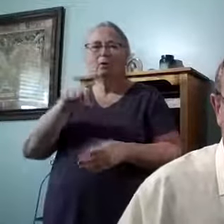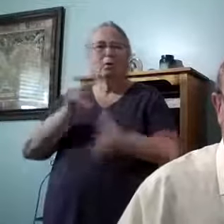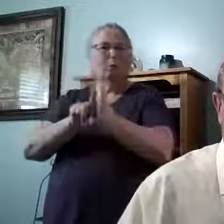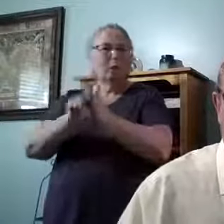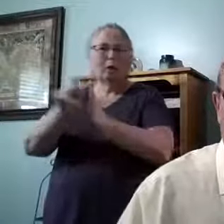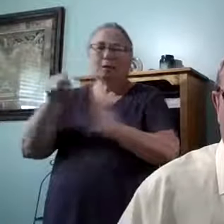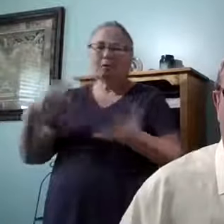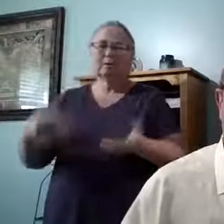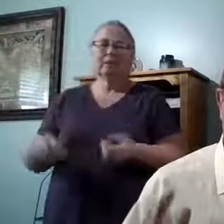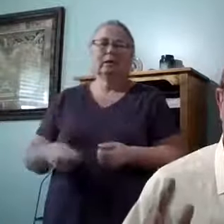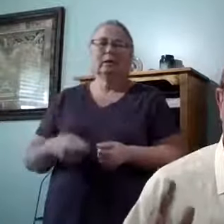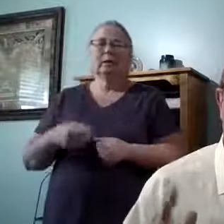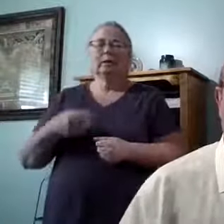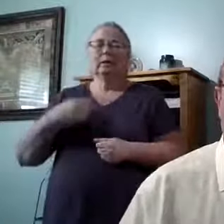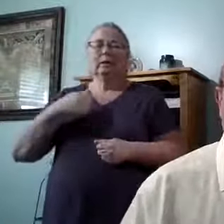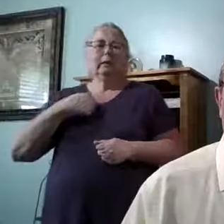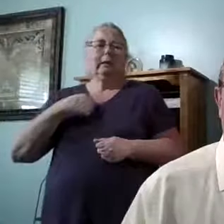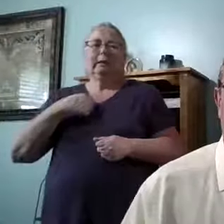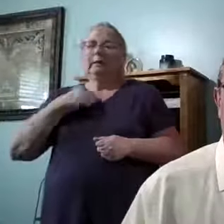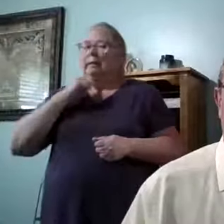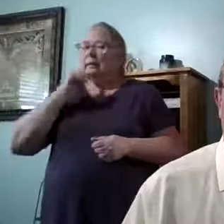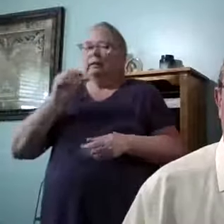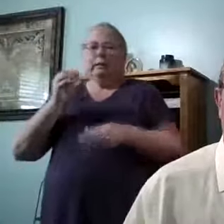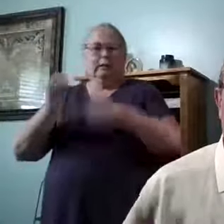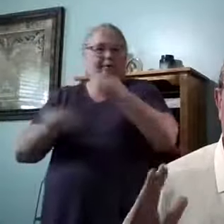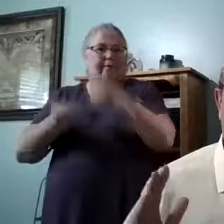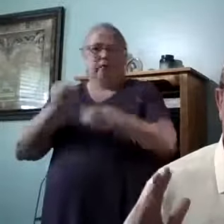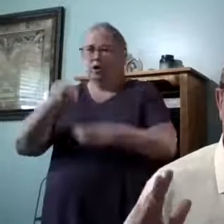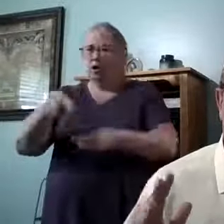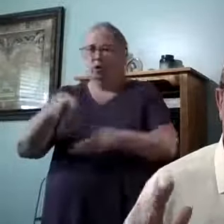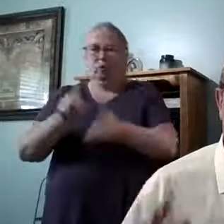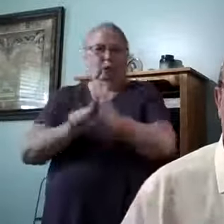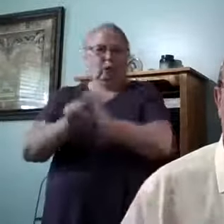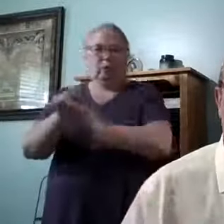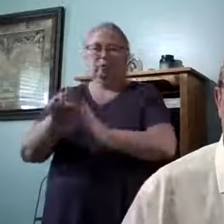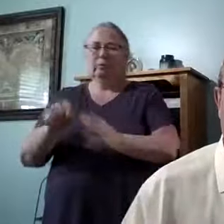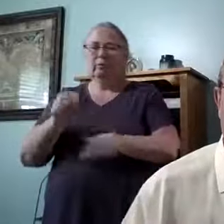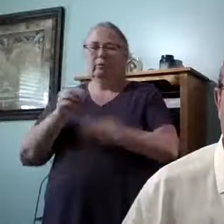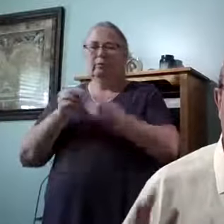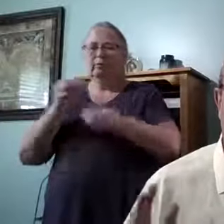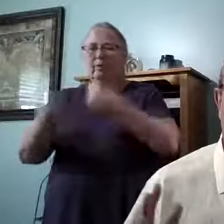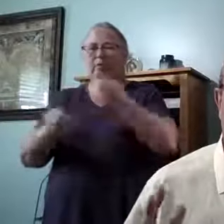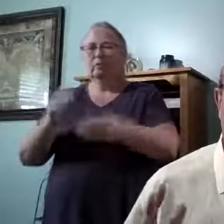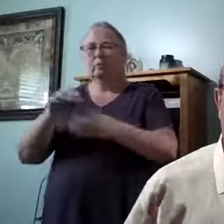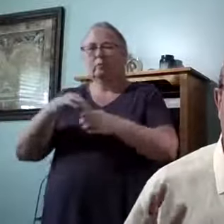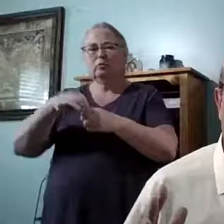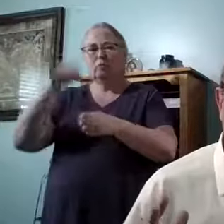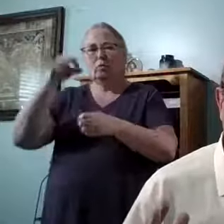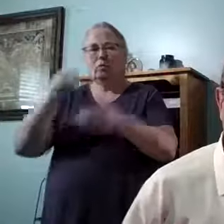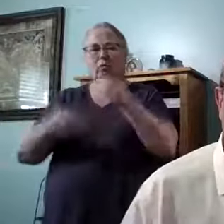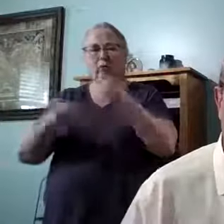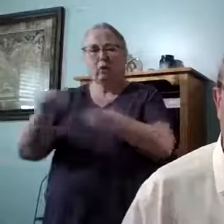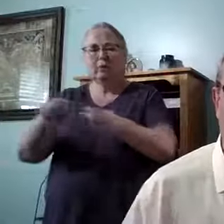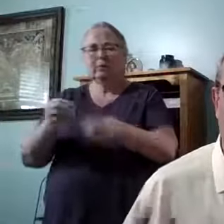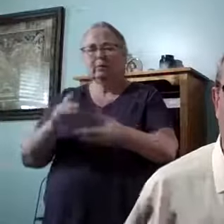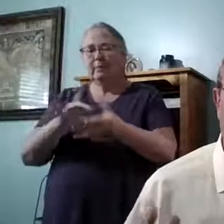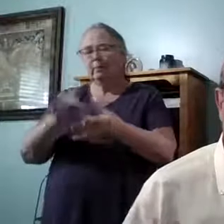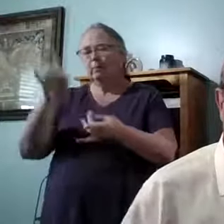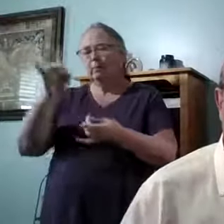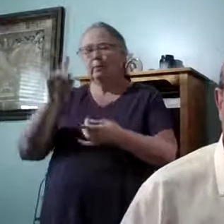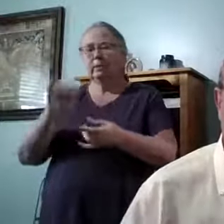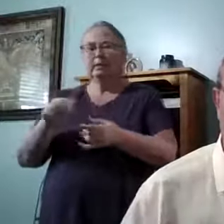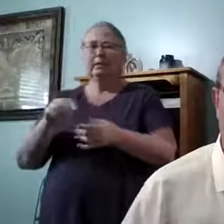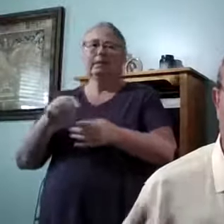So, you know, I'm not going to feed you worms here. We're going to feed you some soul food, some, something that's going to be spiritually